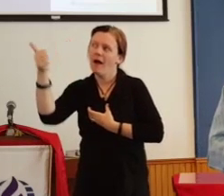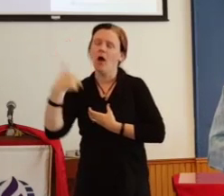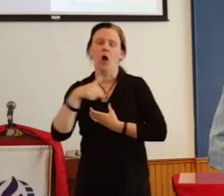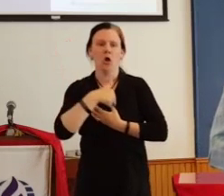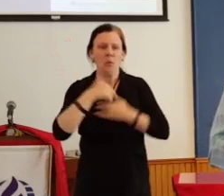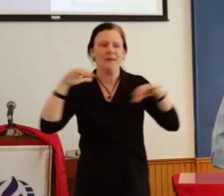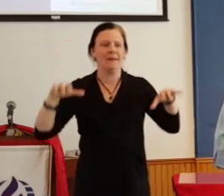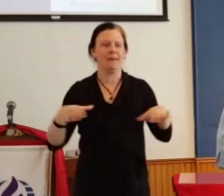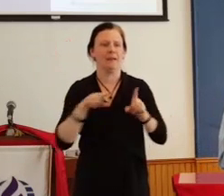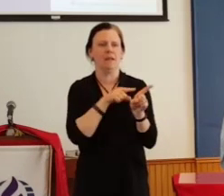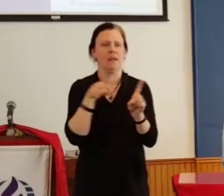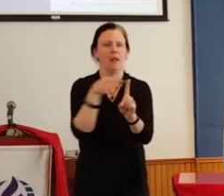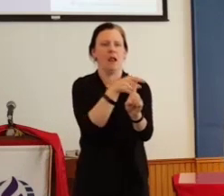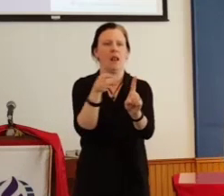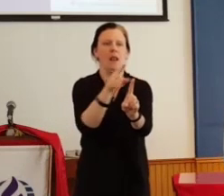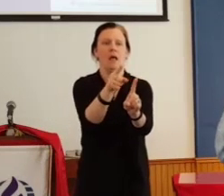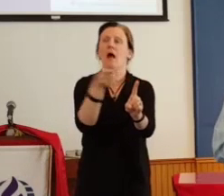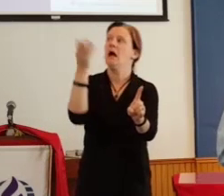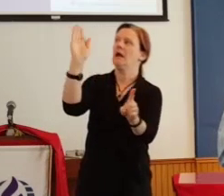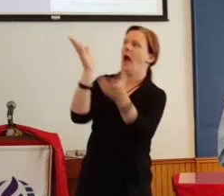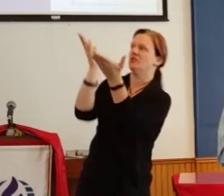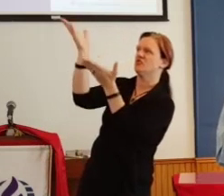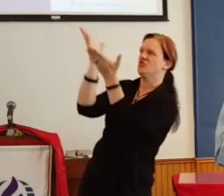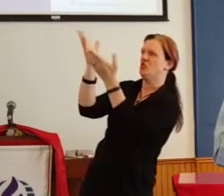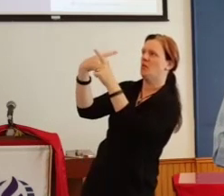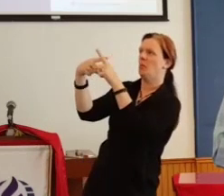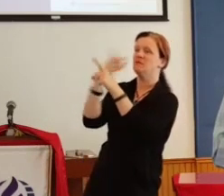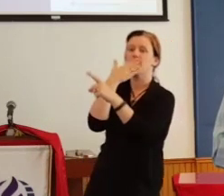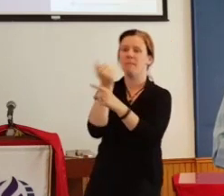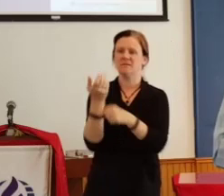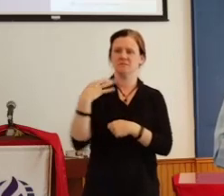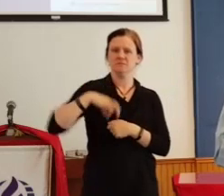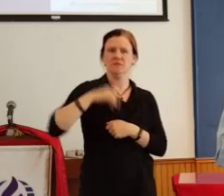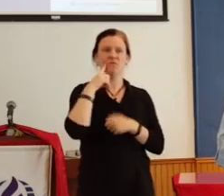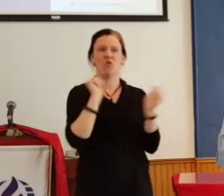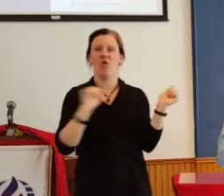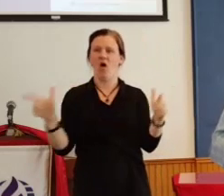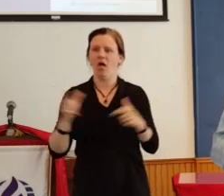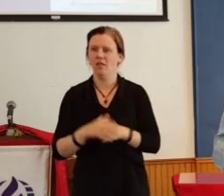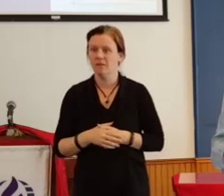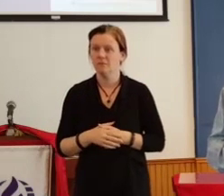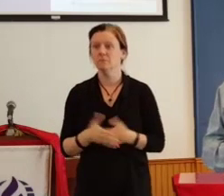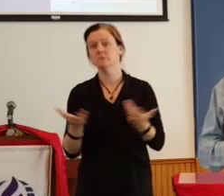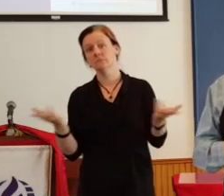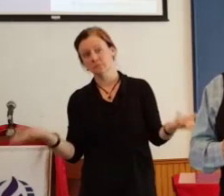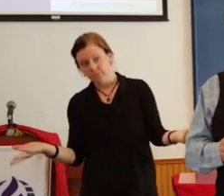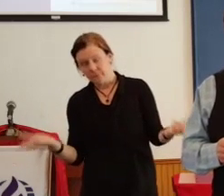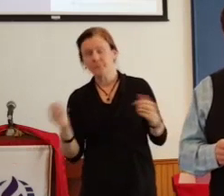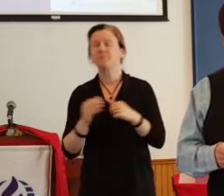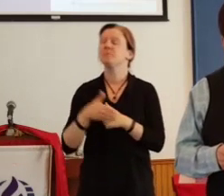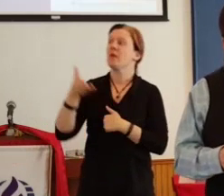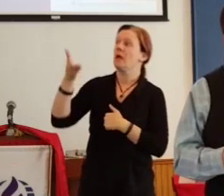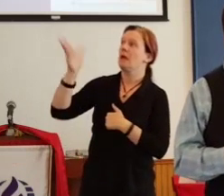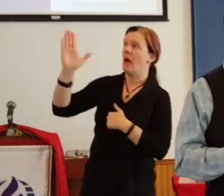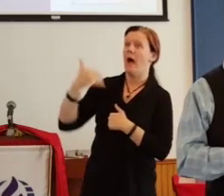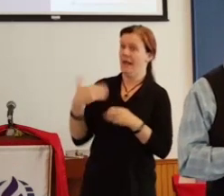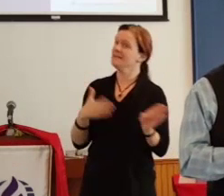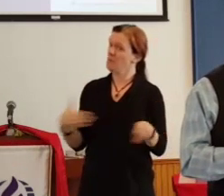best serve God and be of best use. After all, God has a plan for our lives